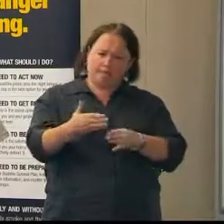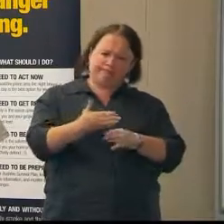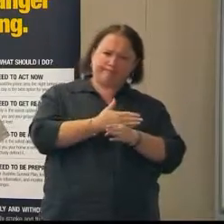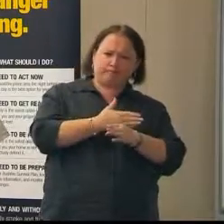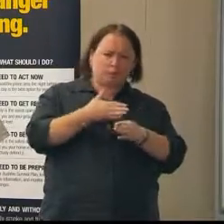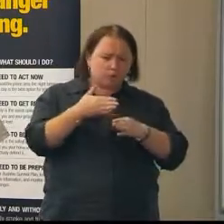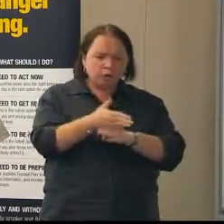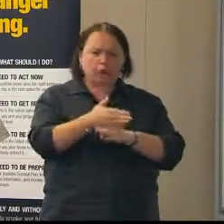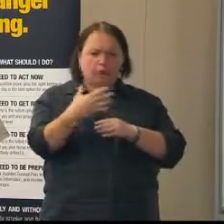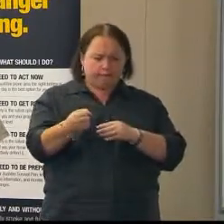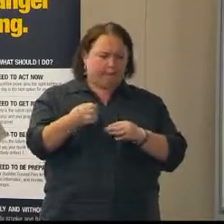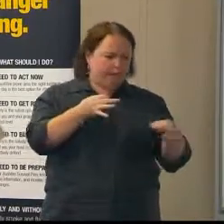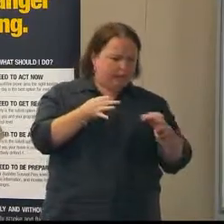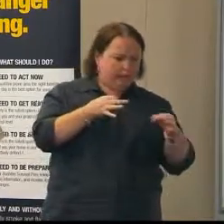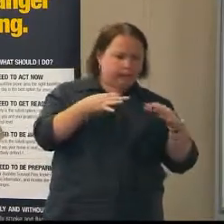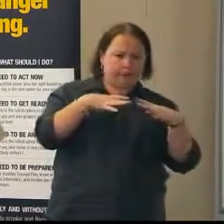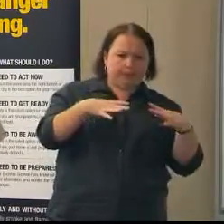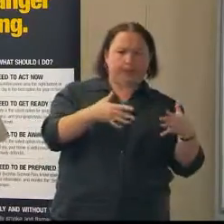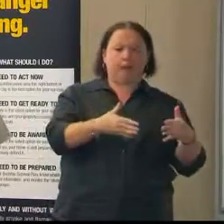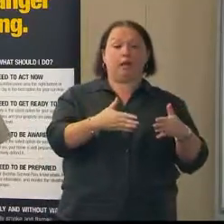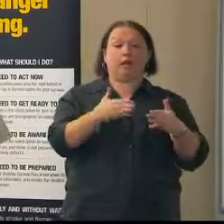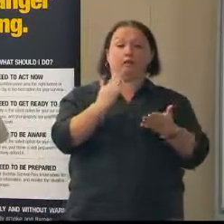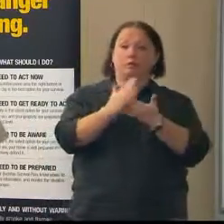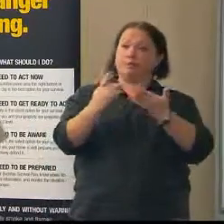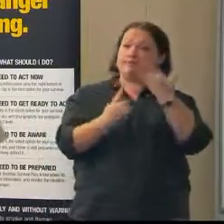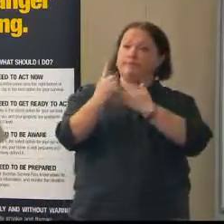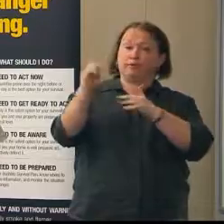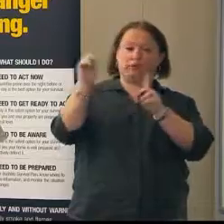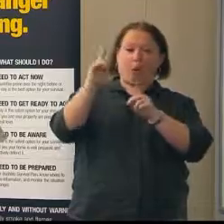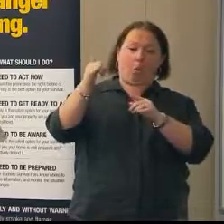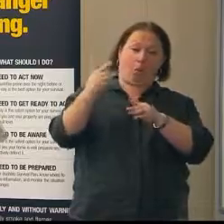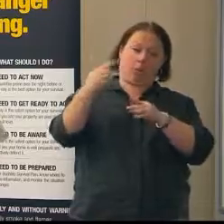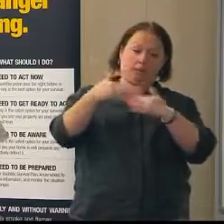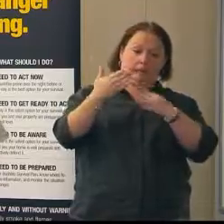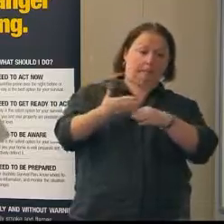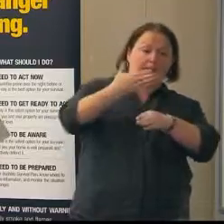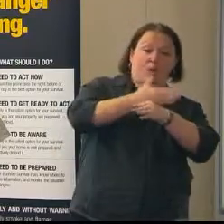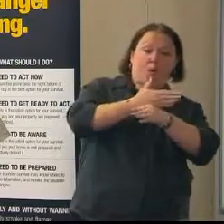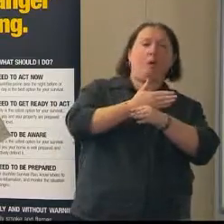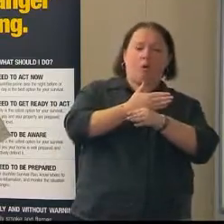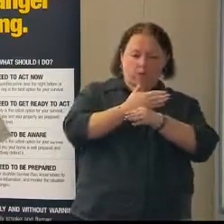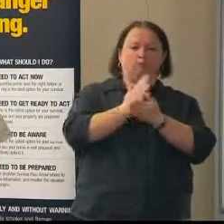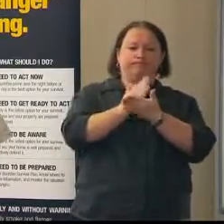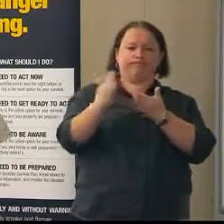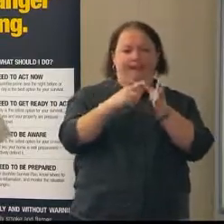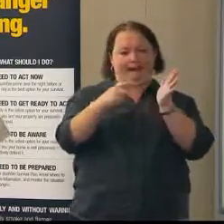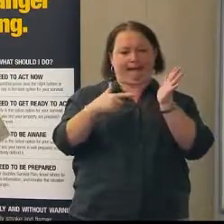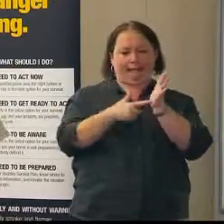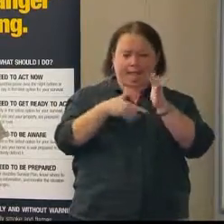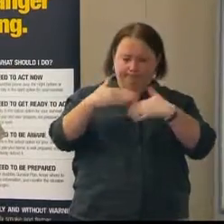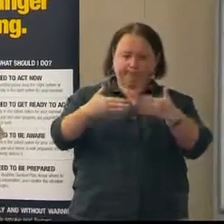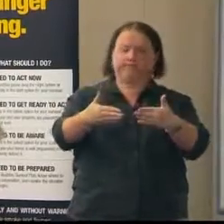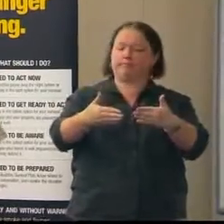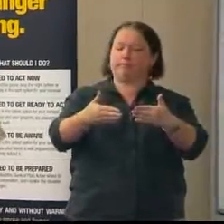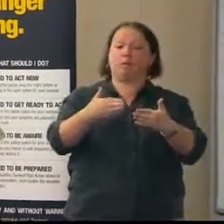have a plan, and then on the day or the day before, act on that plan, and